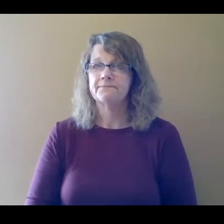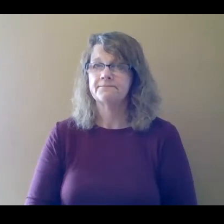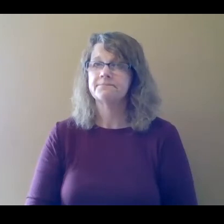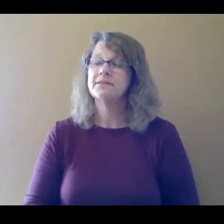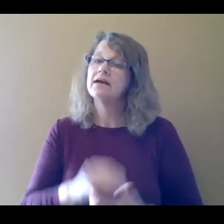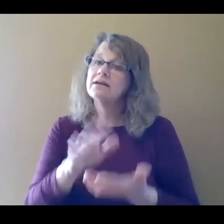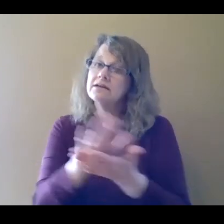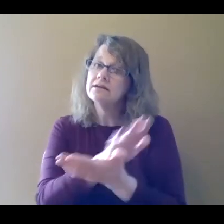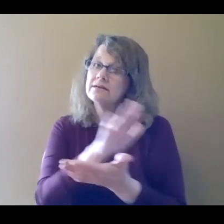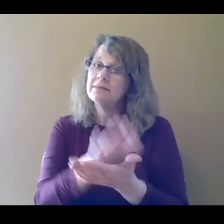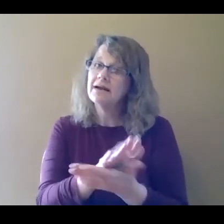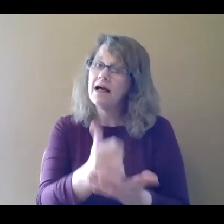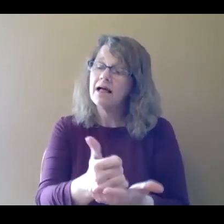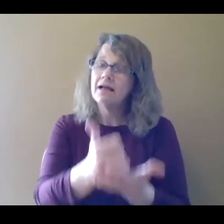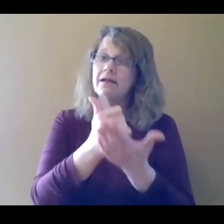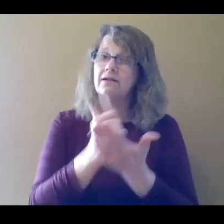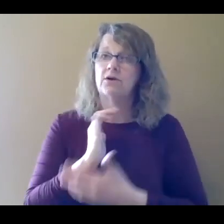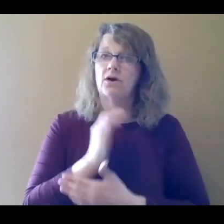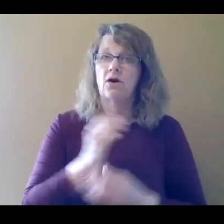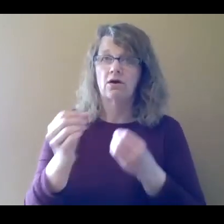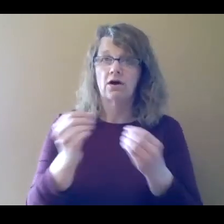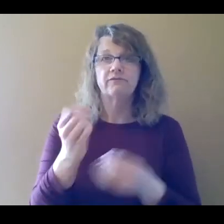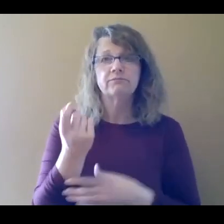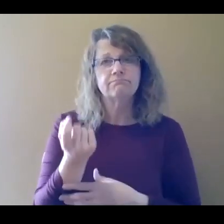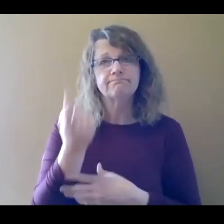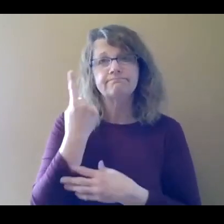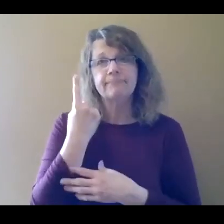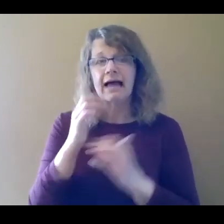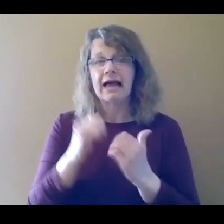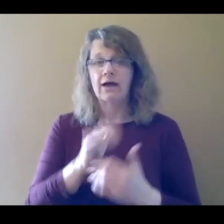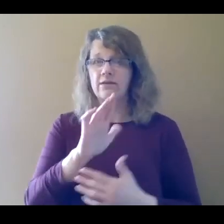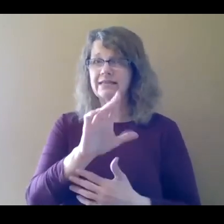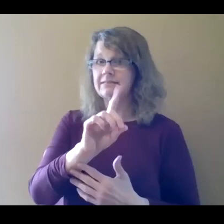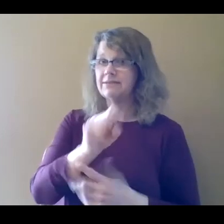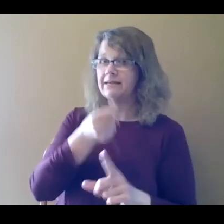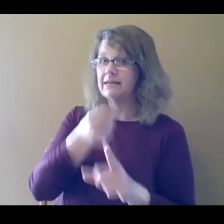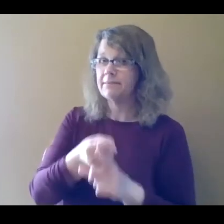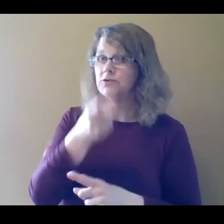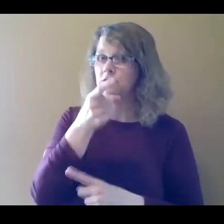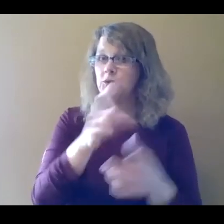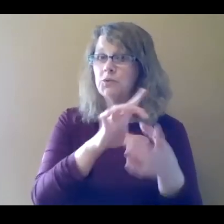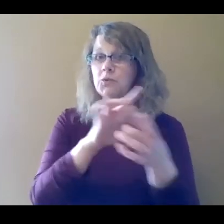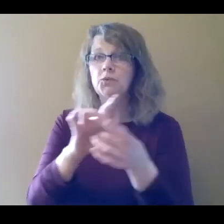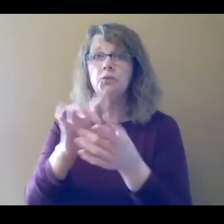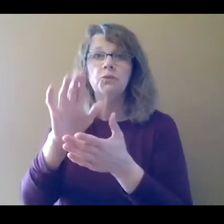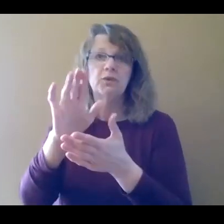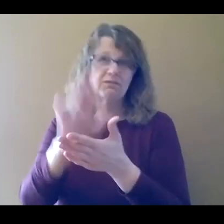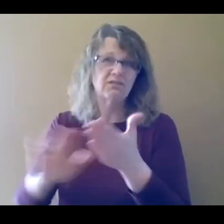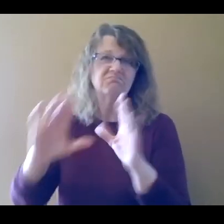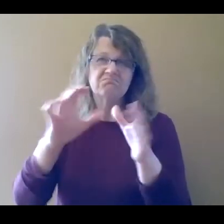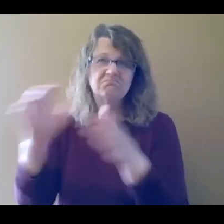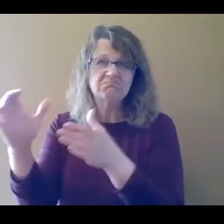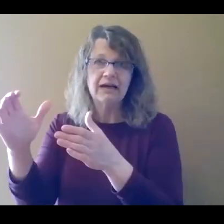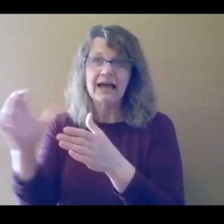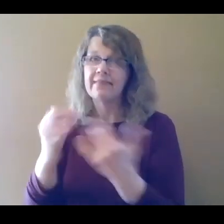Documentation assists our office in understanding how the disability impacts you in the academic setting, and the current